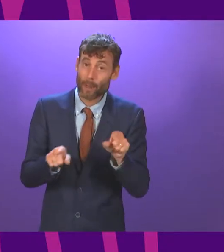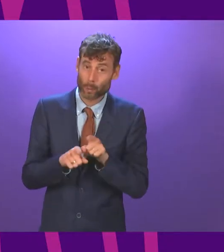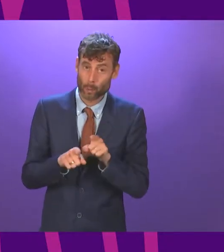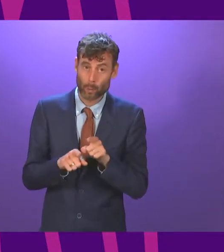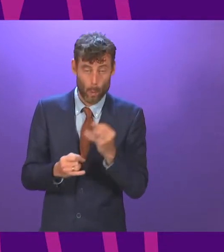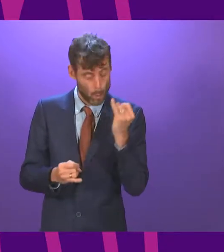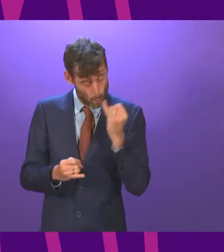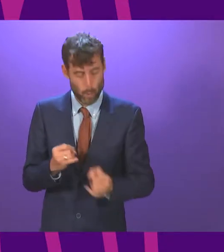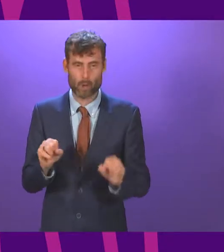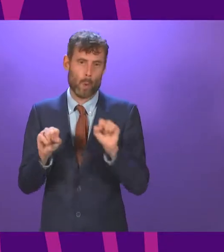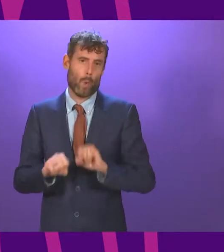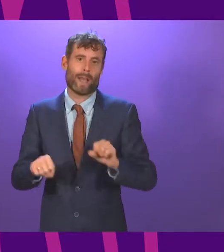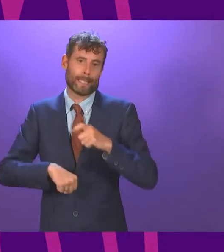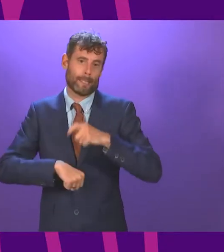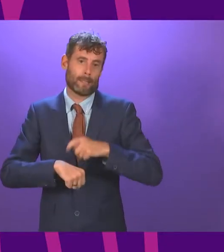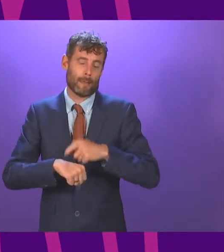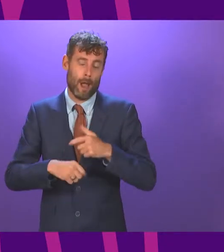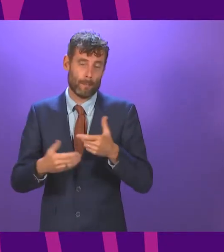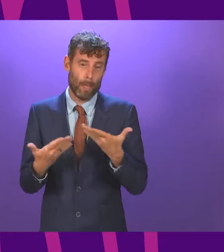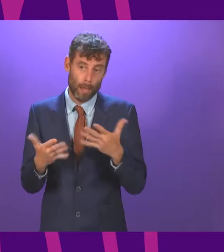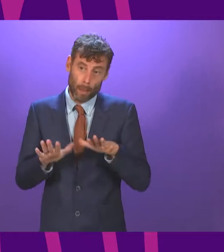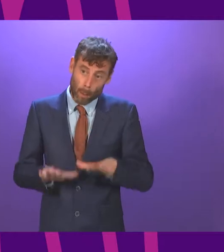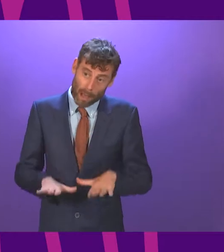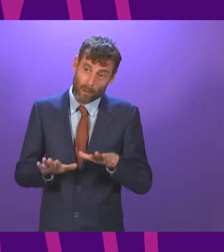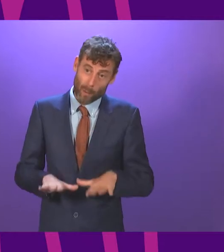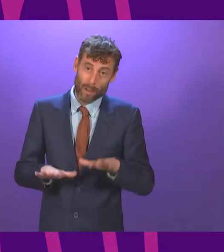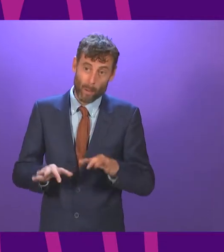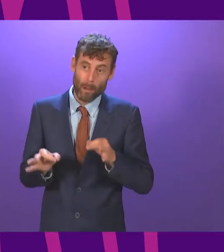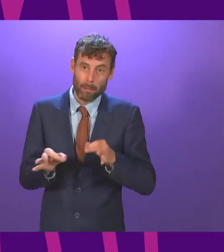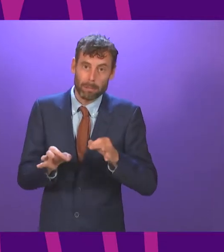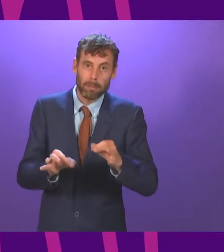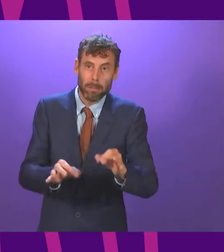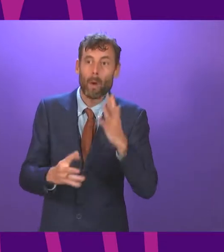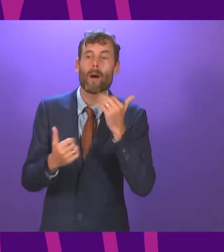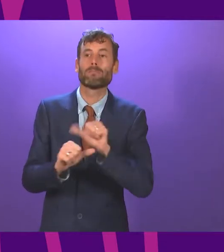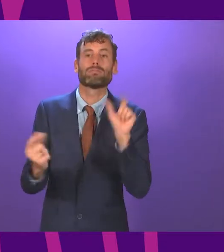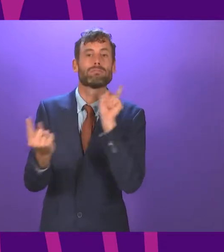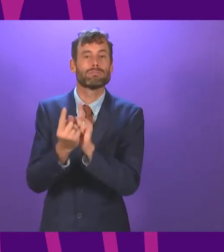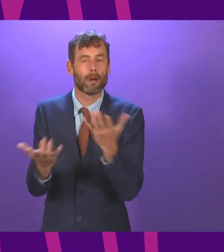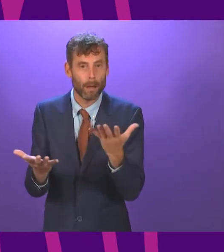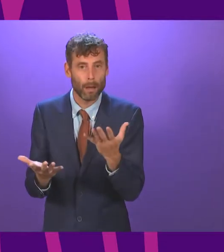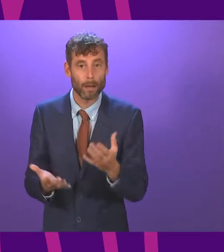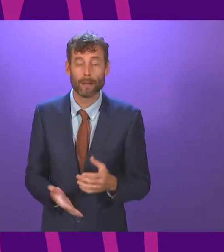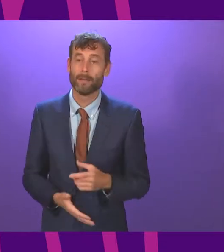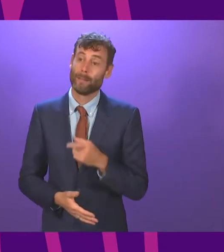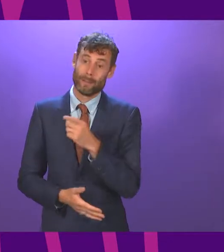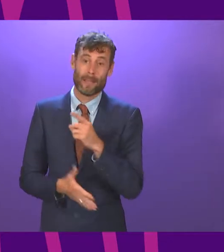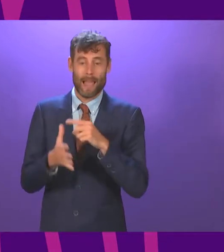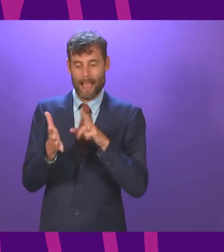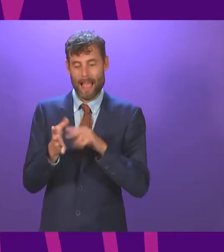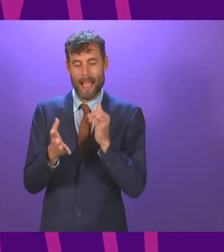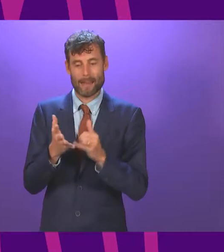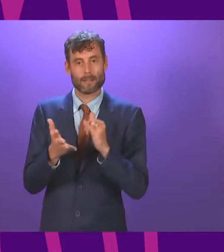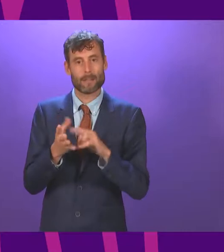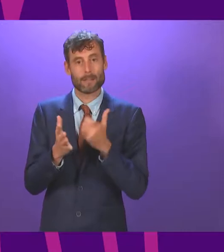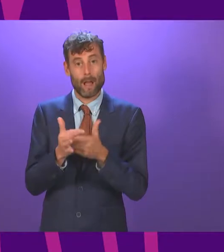waiting still to see a GP face-to-face. As Anna Sarwar and Alex Cole-Hamilton reminded us, a lack of support for those